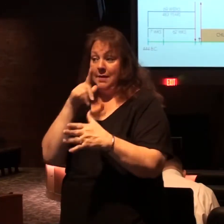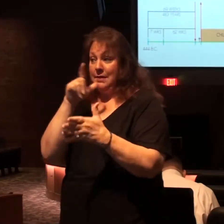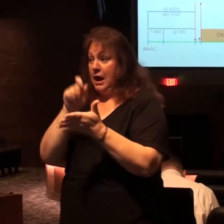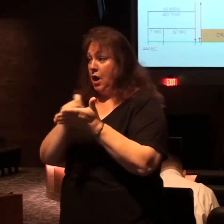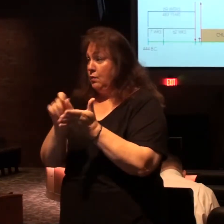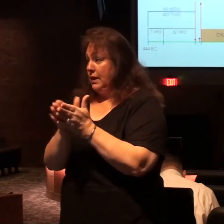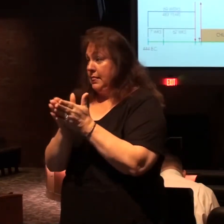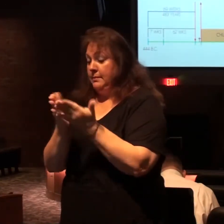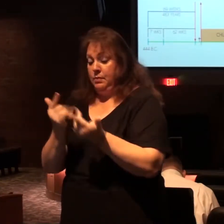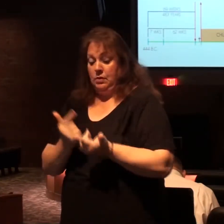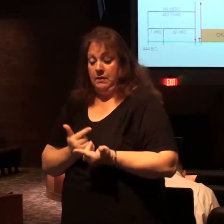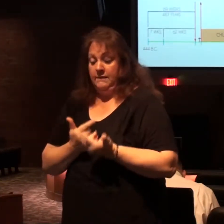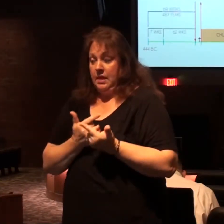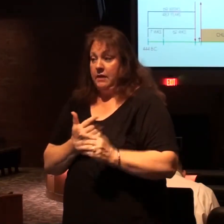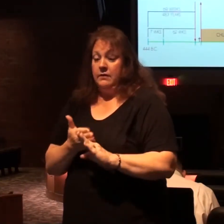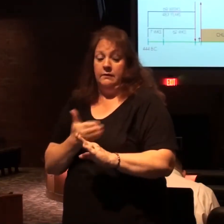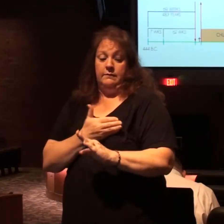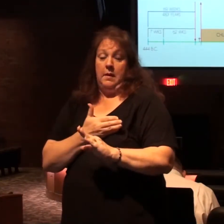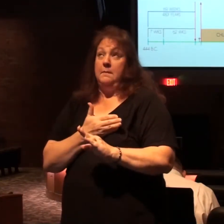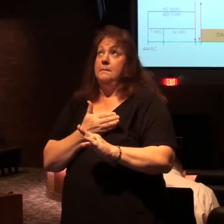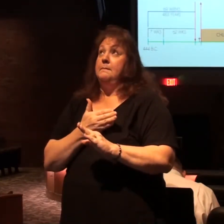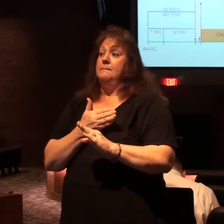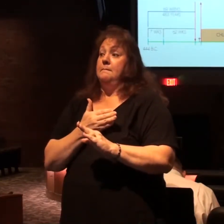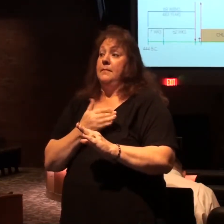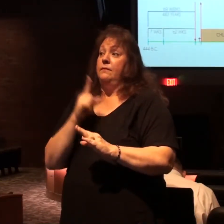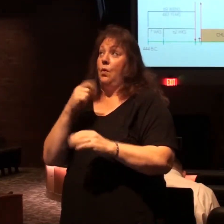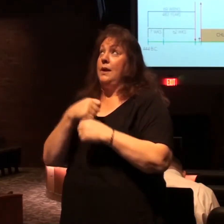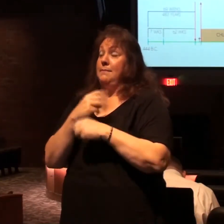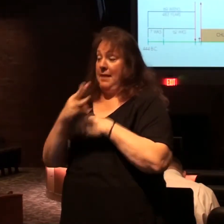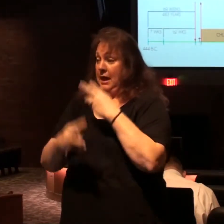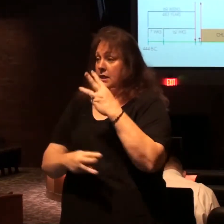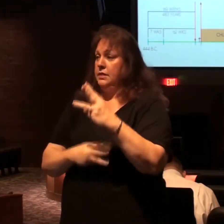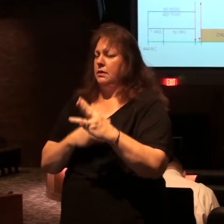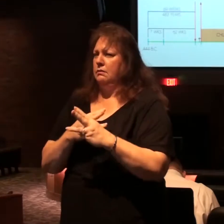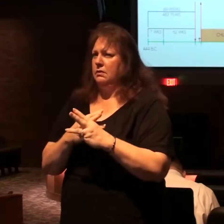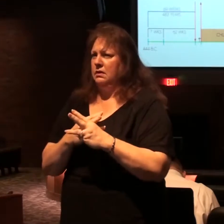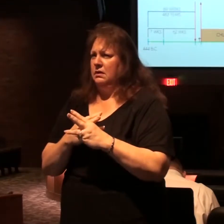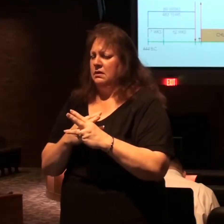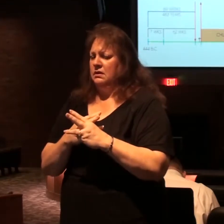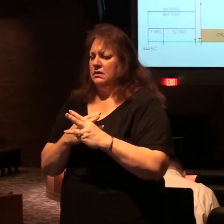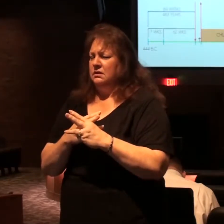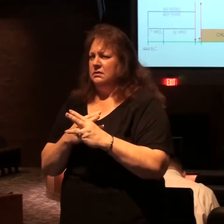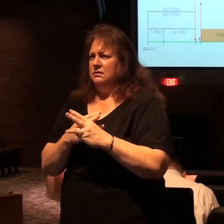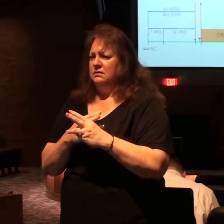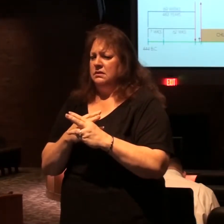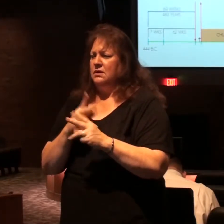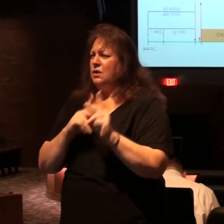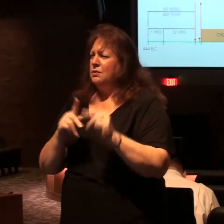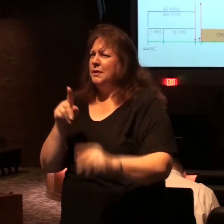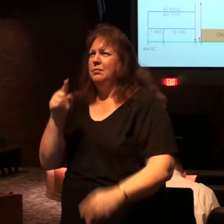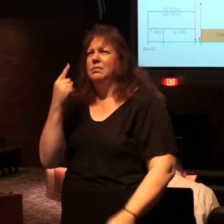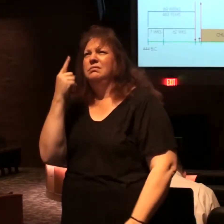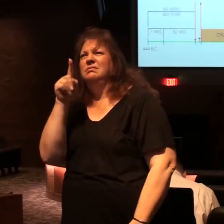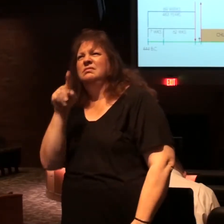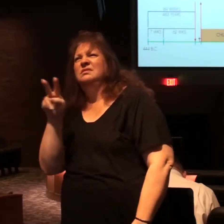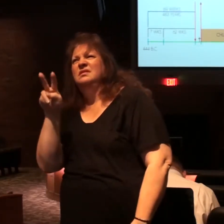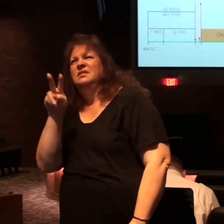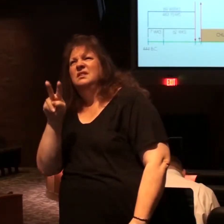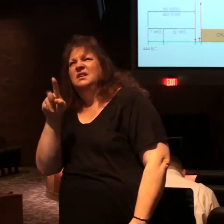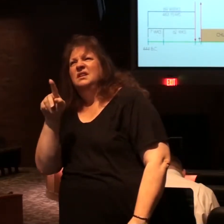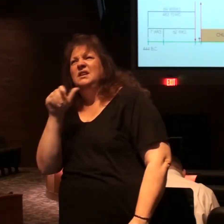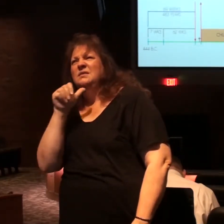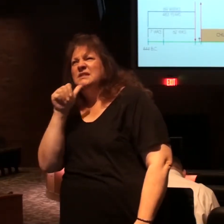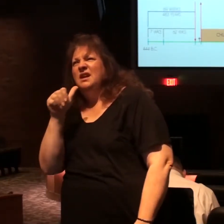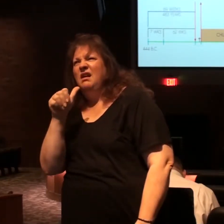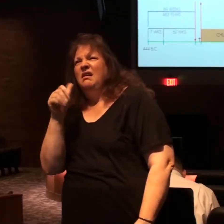in the book of life and the foundation of the world will wonder when they see the beast that he was and is not